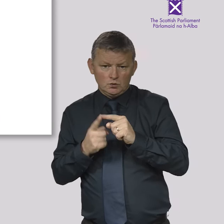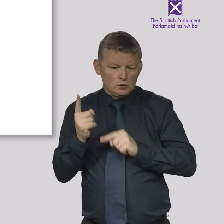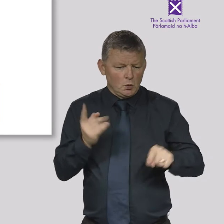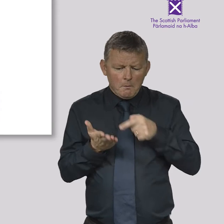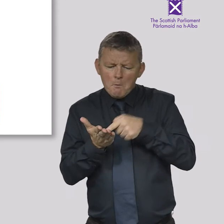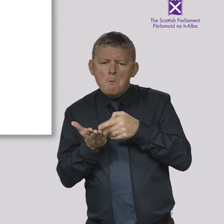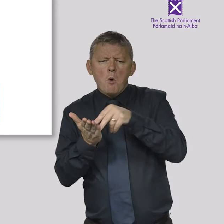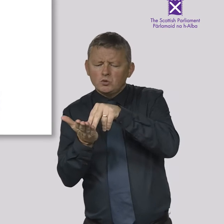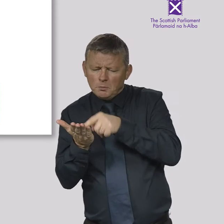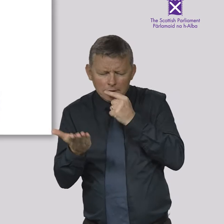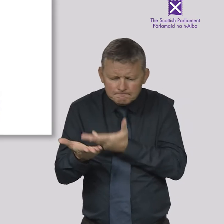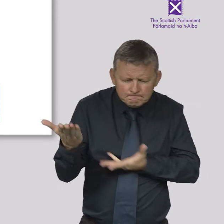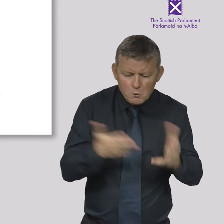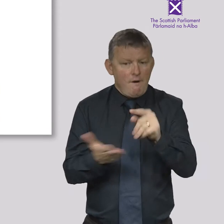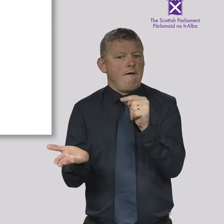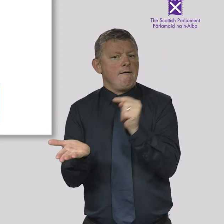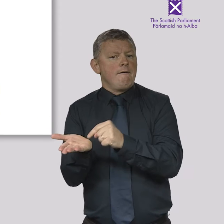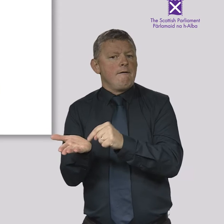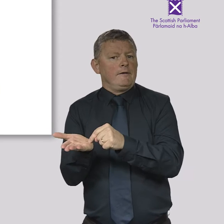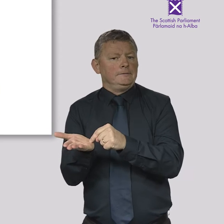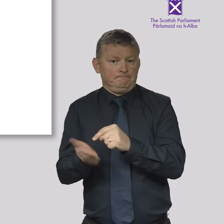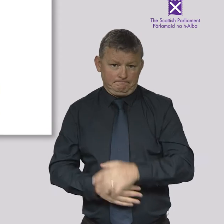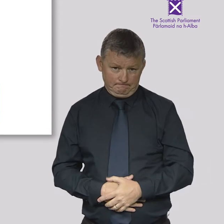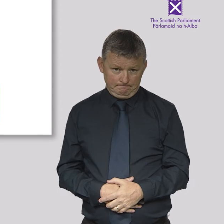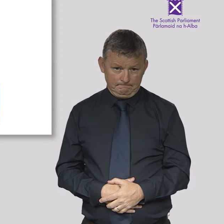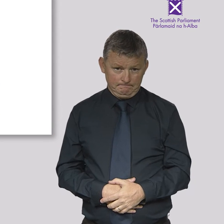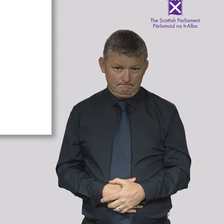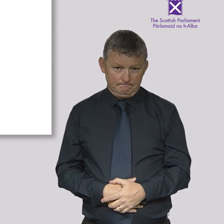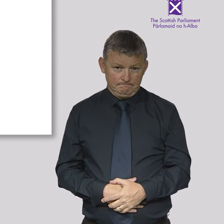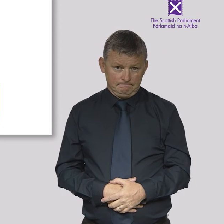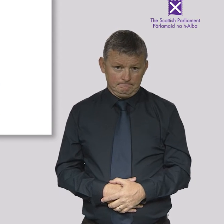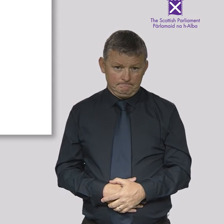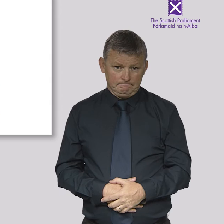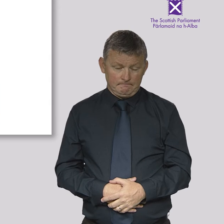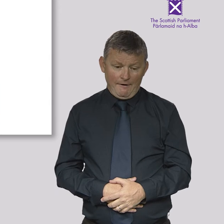These are discussions between MSPs, normally based on a motion.